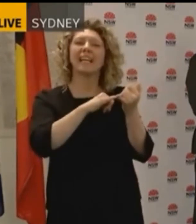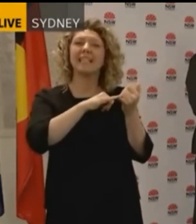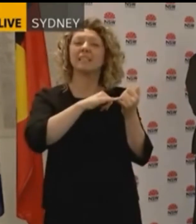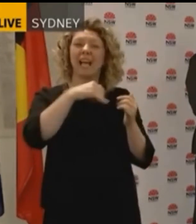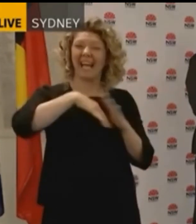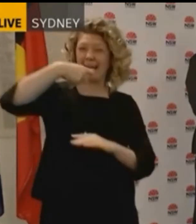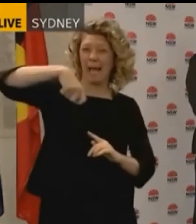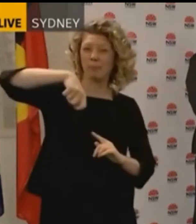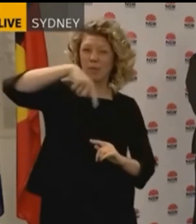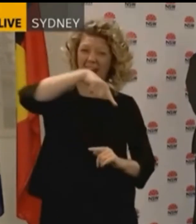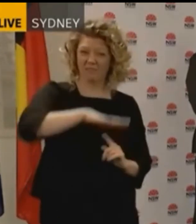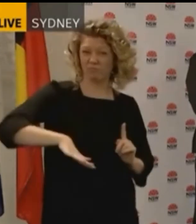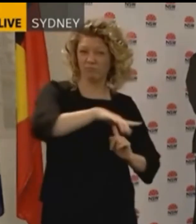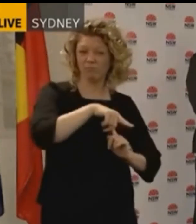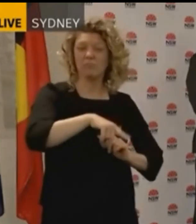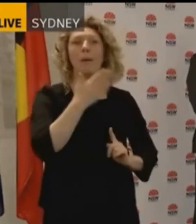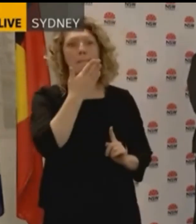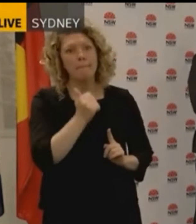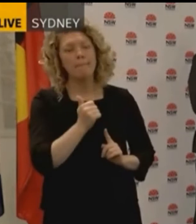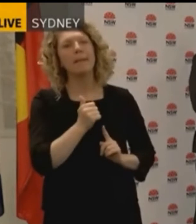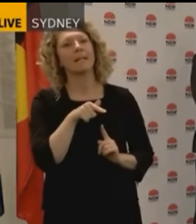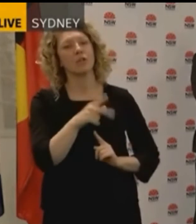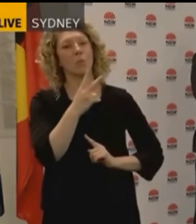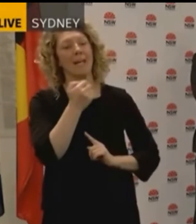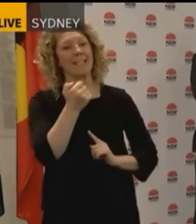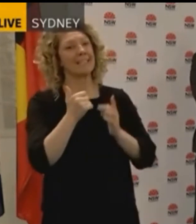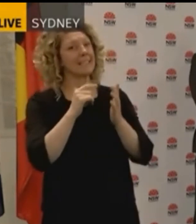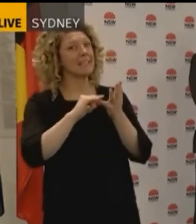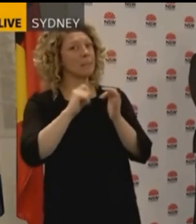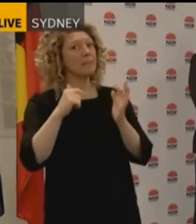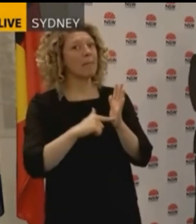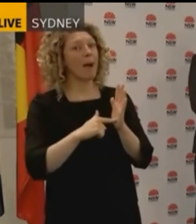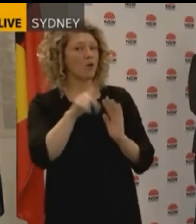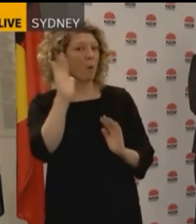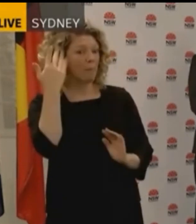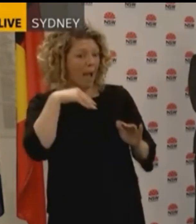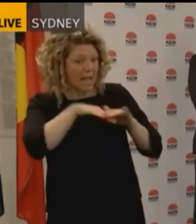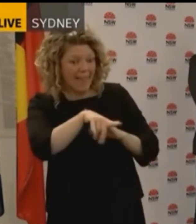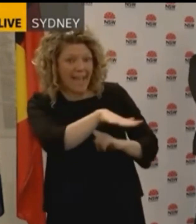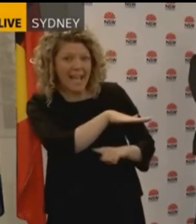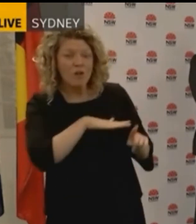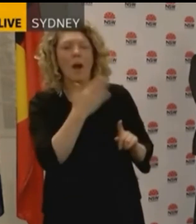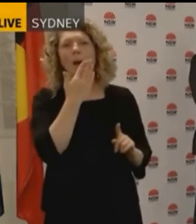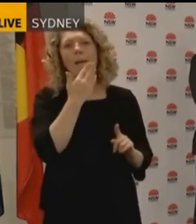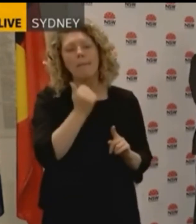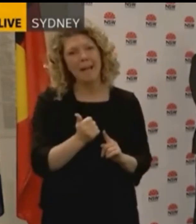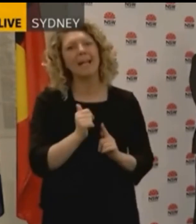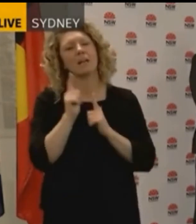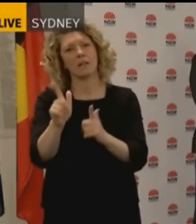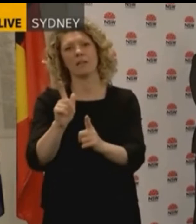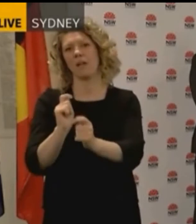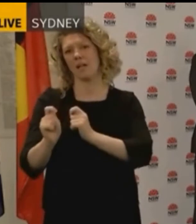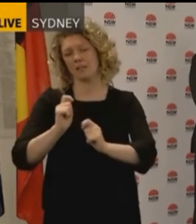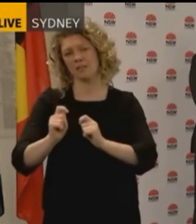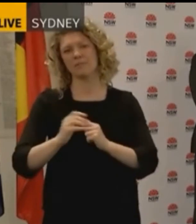26th between 11am and 1pm, patrons or staff who were there in schools, patrons less than one